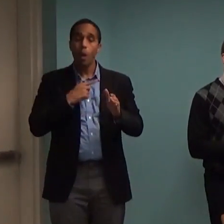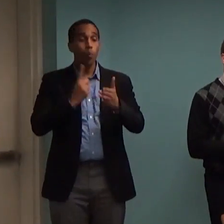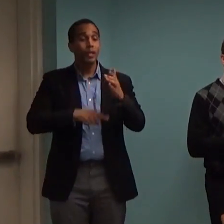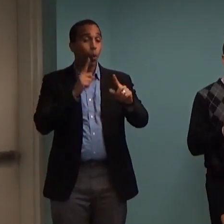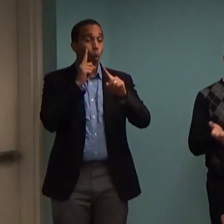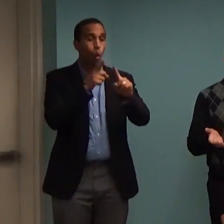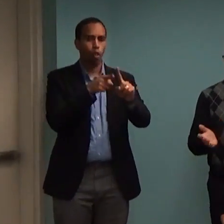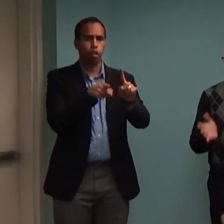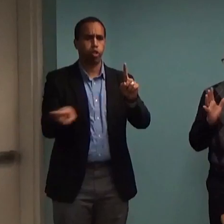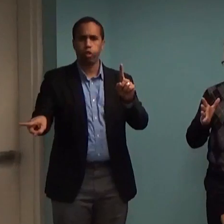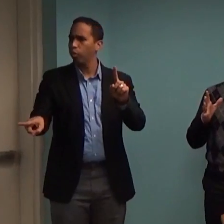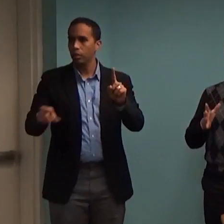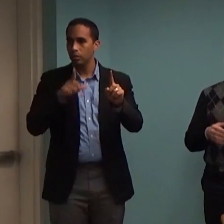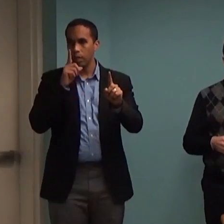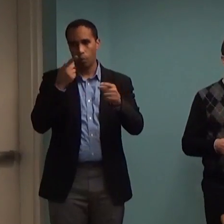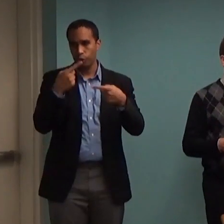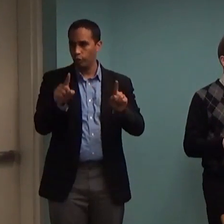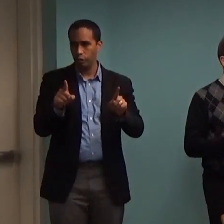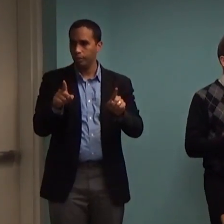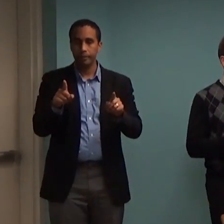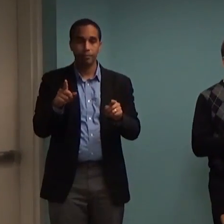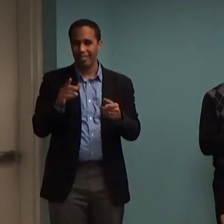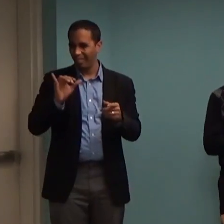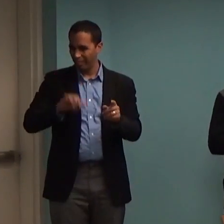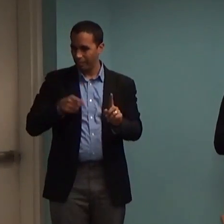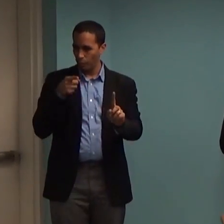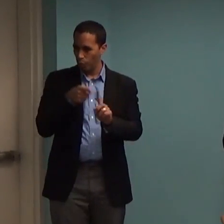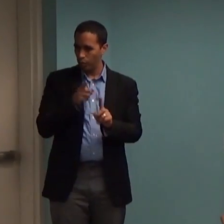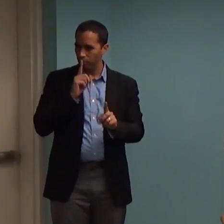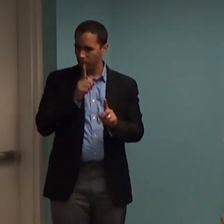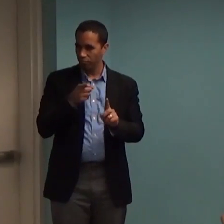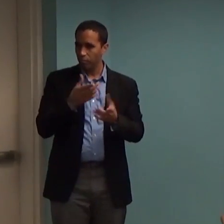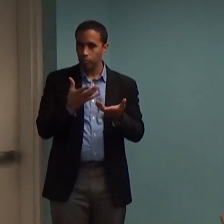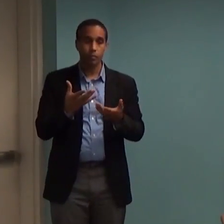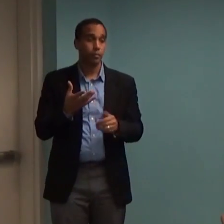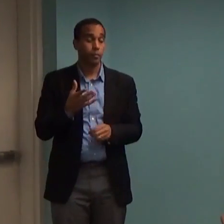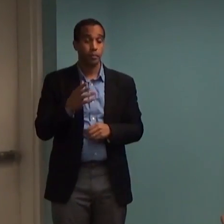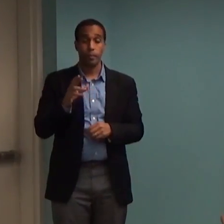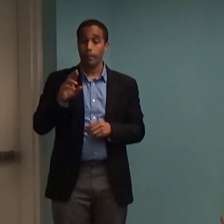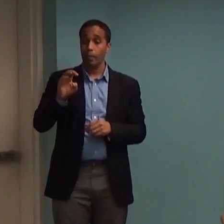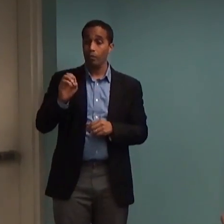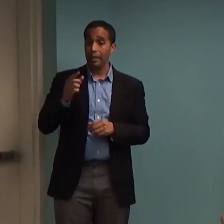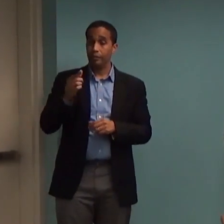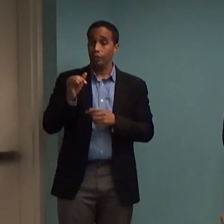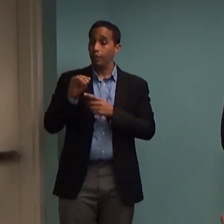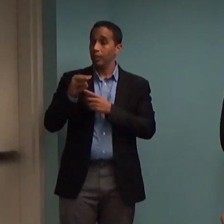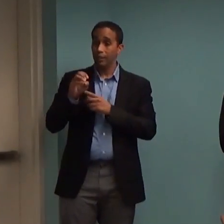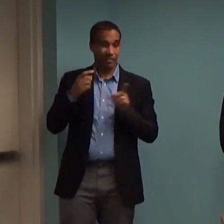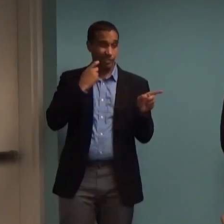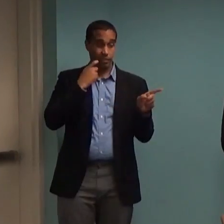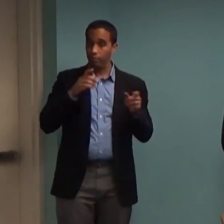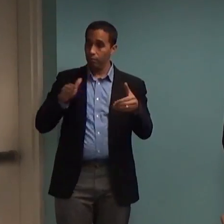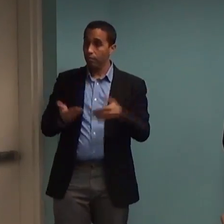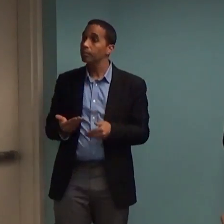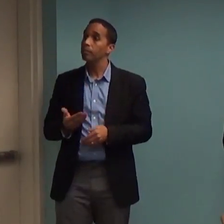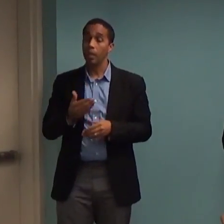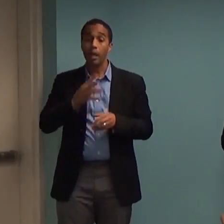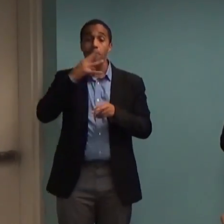So that's basically the thrust. And as Regine mentioned, my area, my substantive area of research is OCD and other